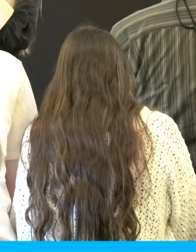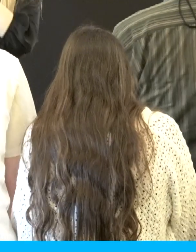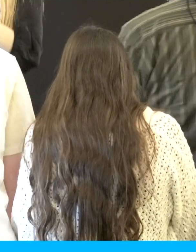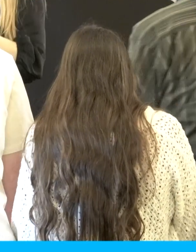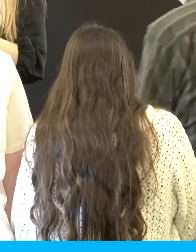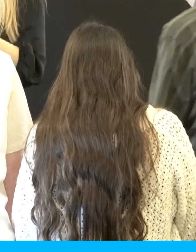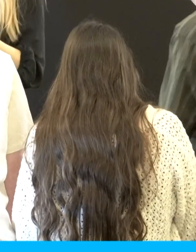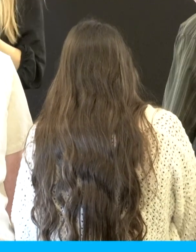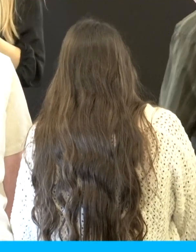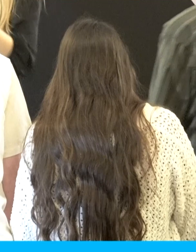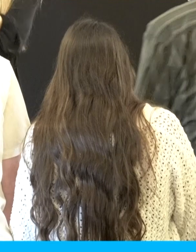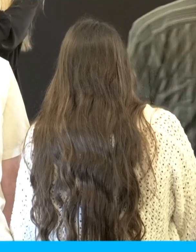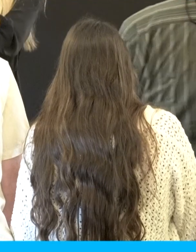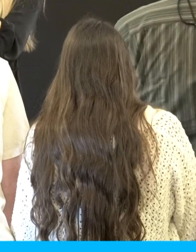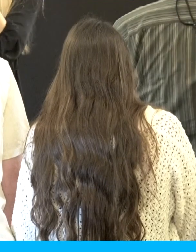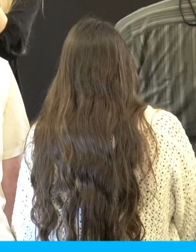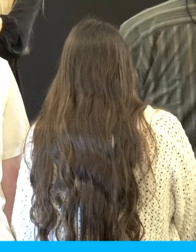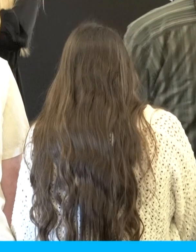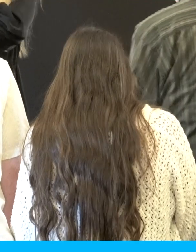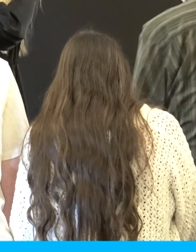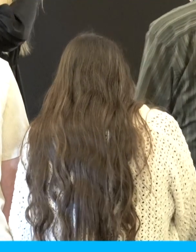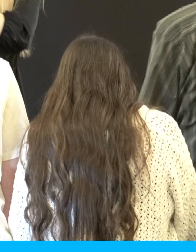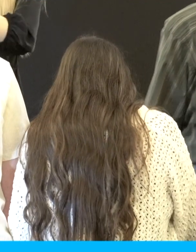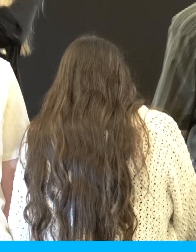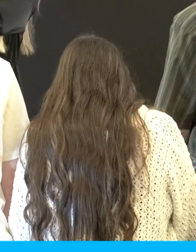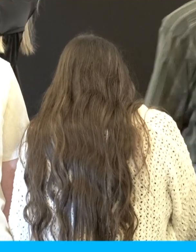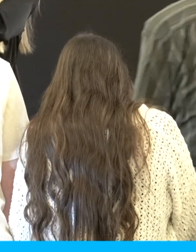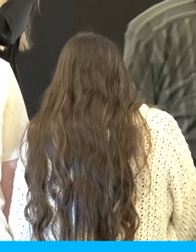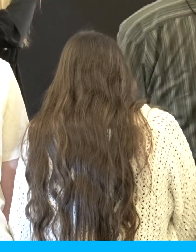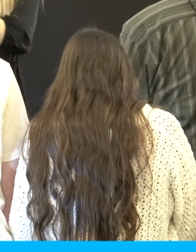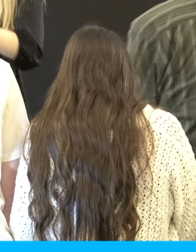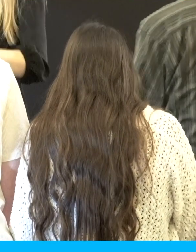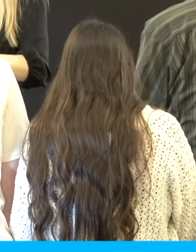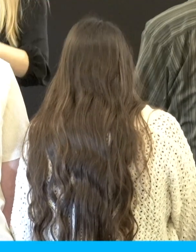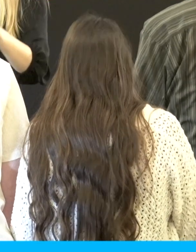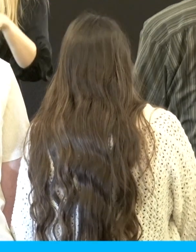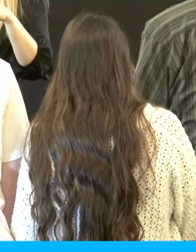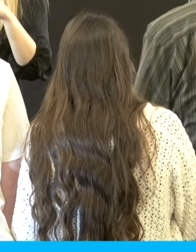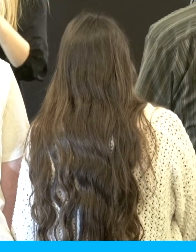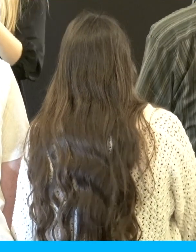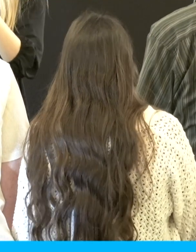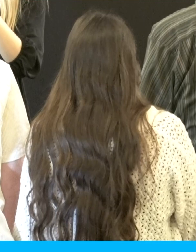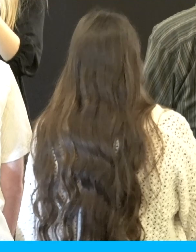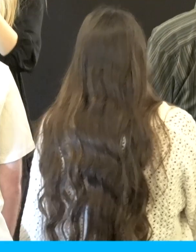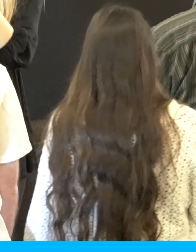But until then, Lord, may we not deny your name. May we keep your word that people can see we've been with Jesus.